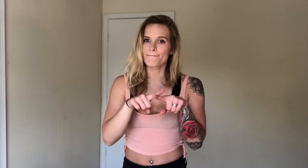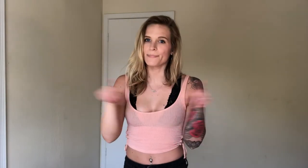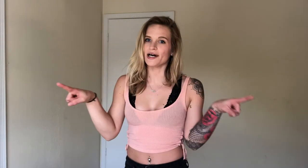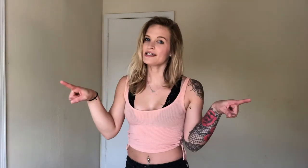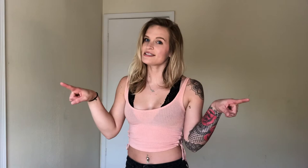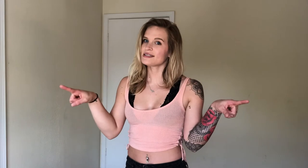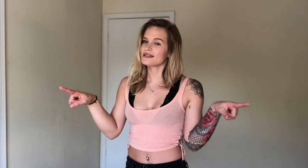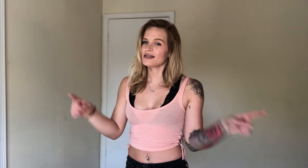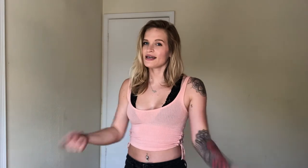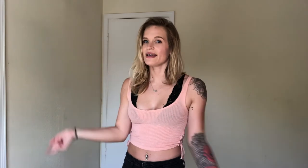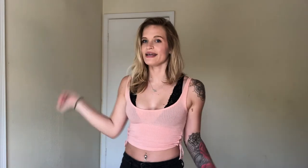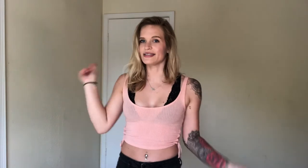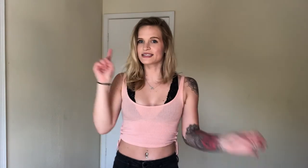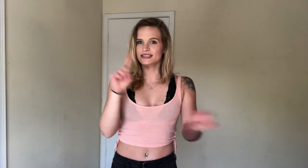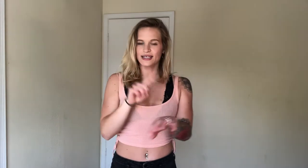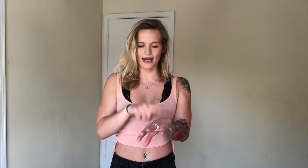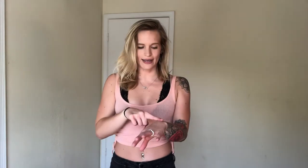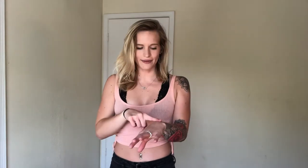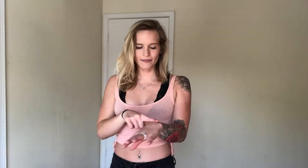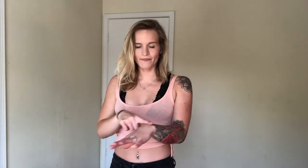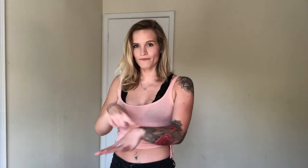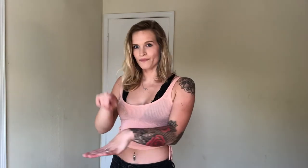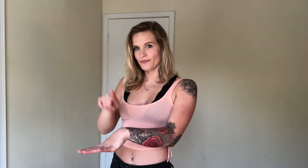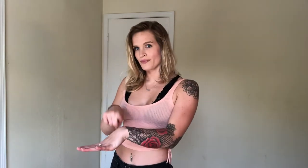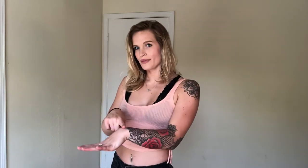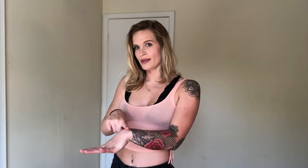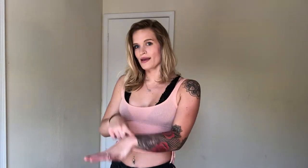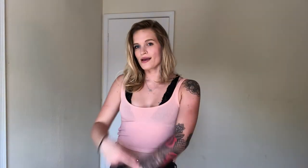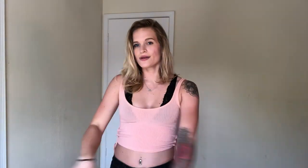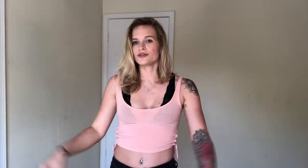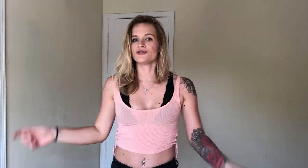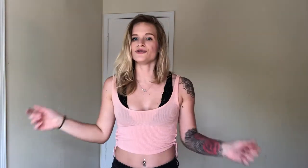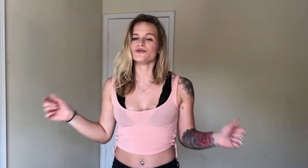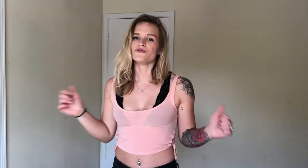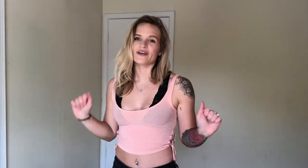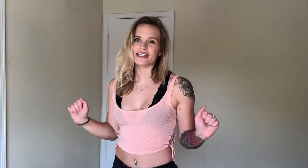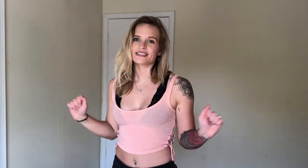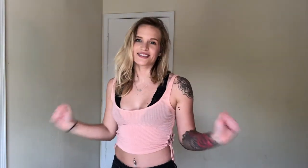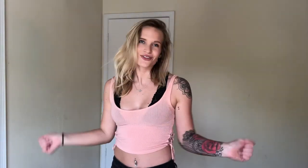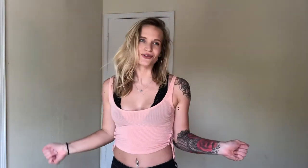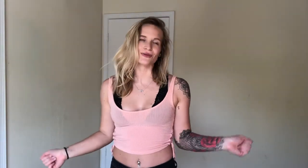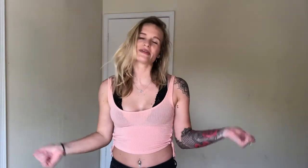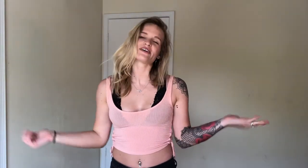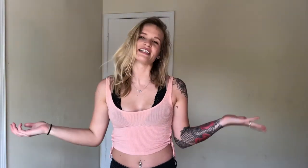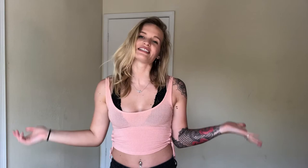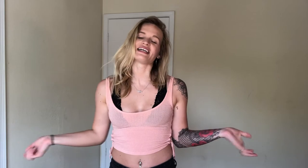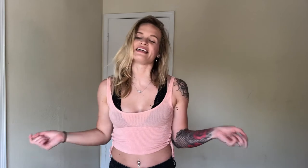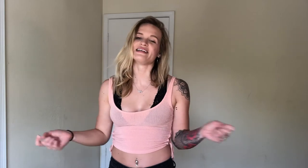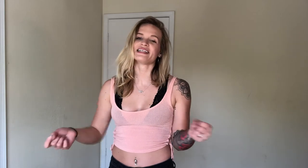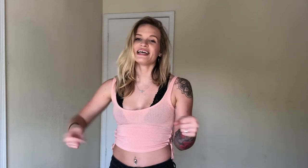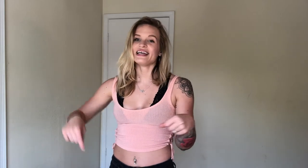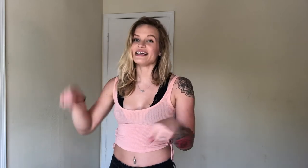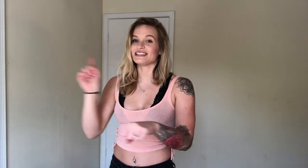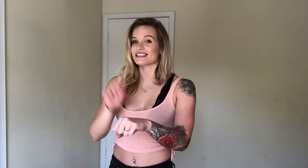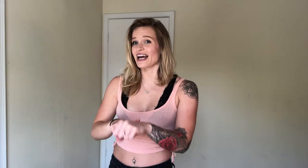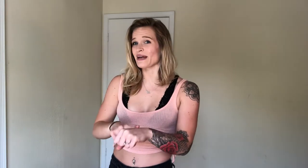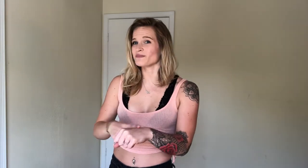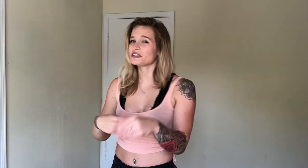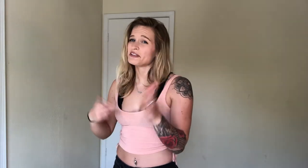But. It's time. To face the truth. So I just said. It's time. To